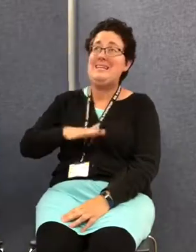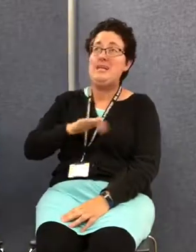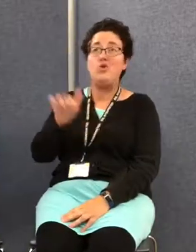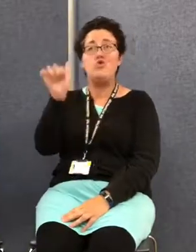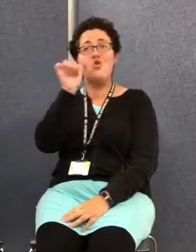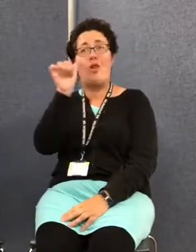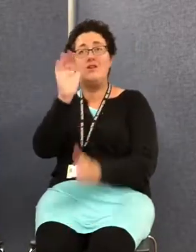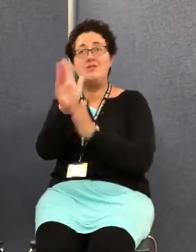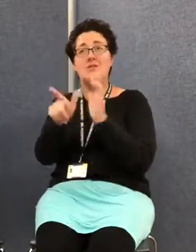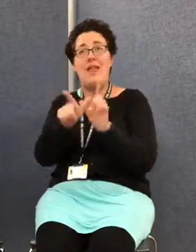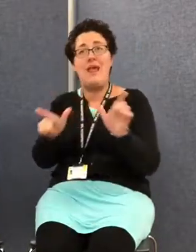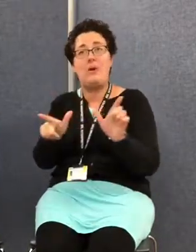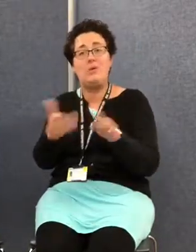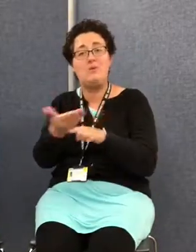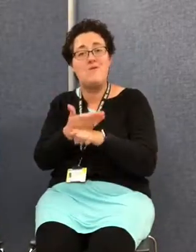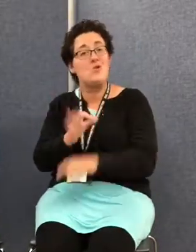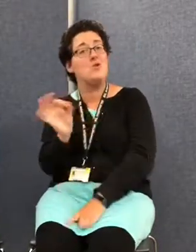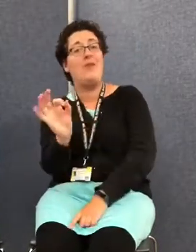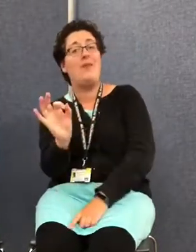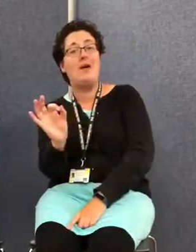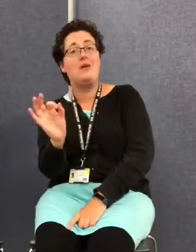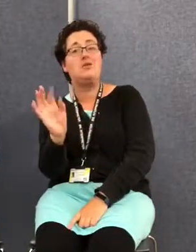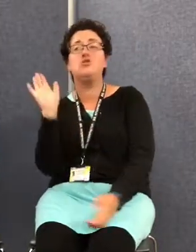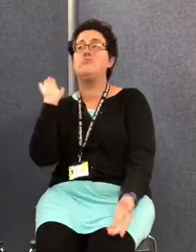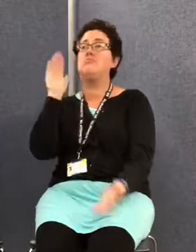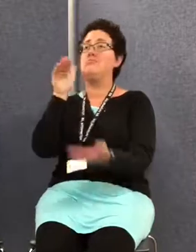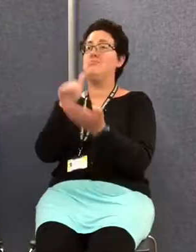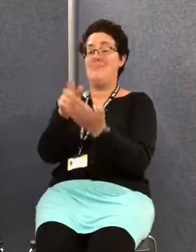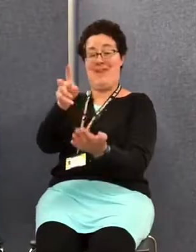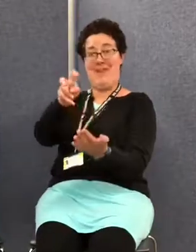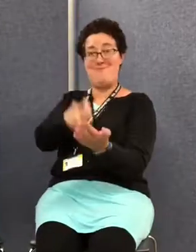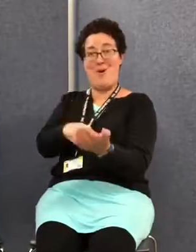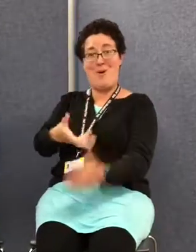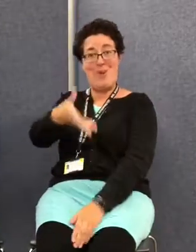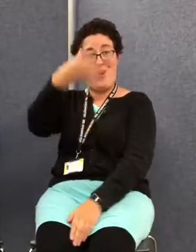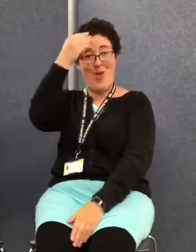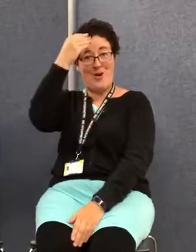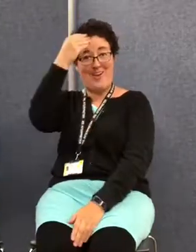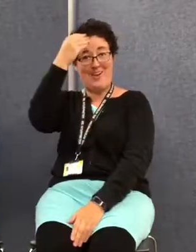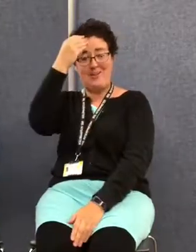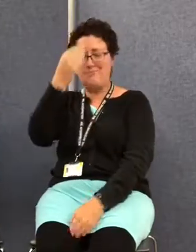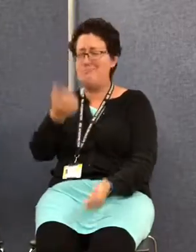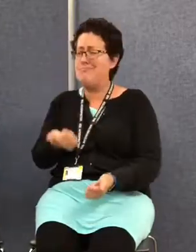all. You just turn up, sign up and learn. It's a great opportunity. I recommend you do it.